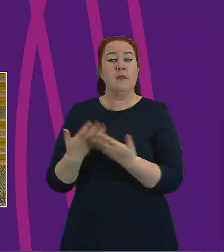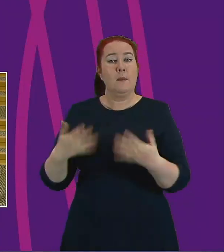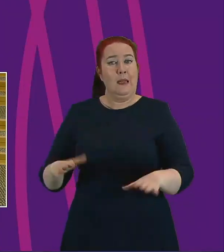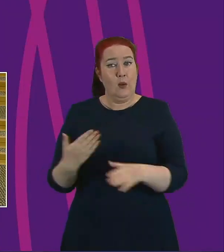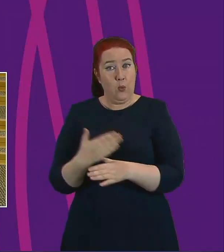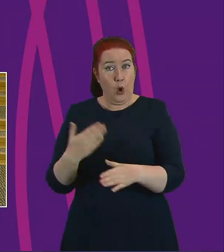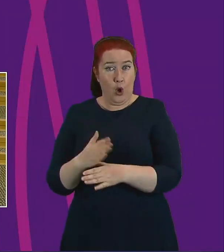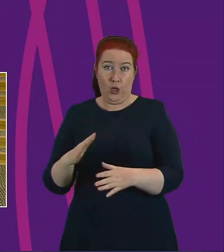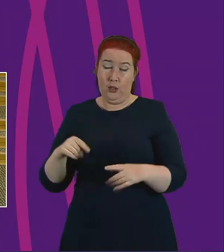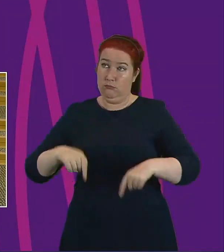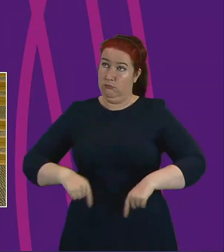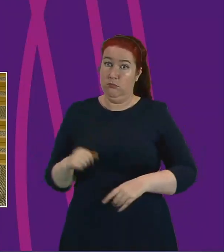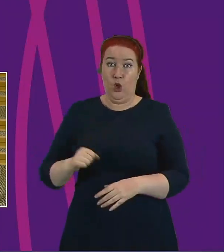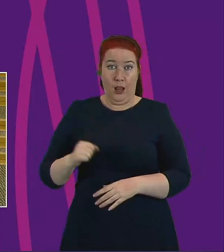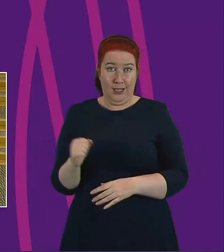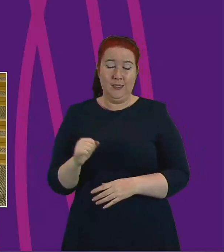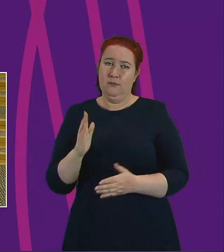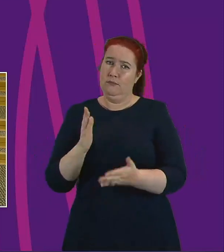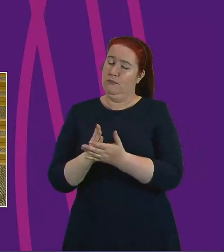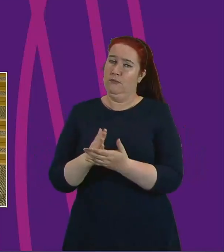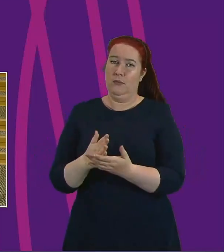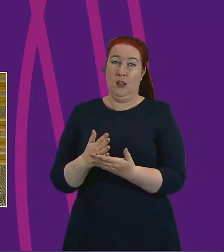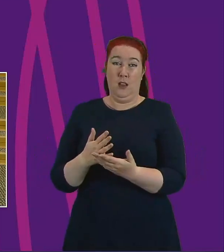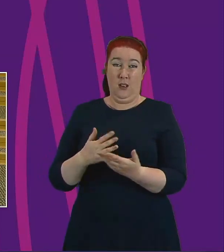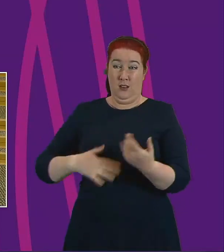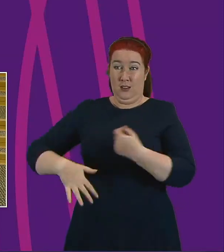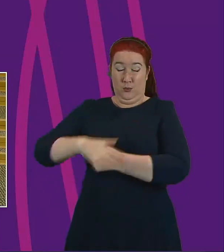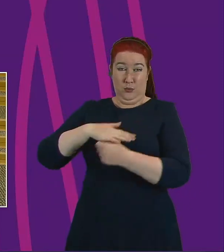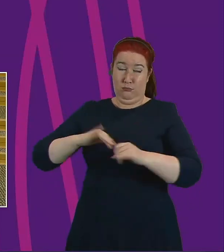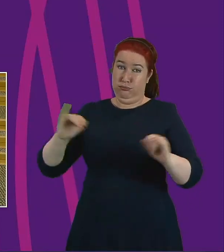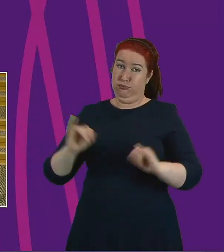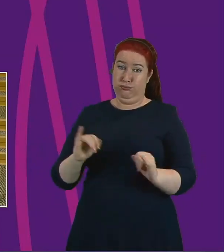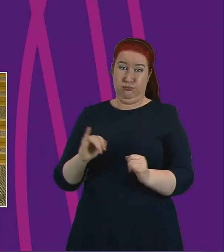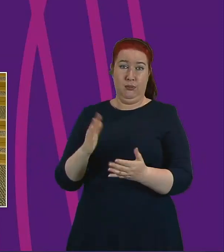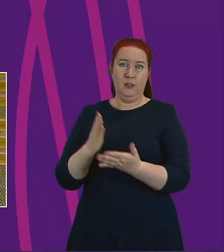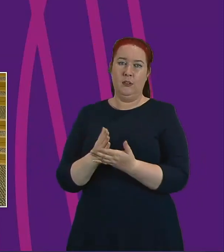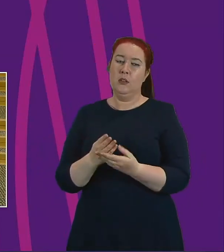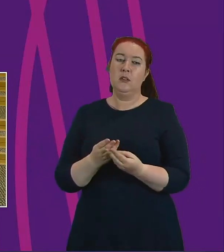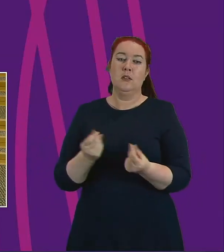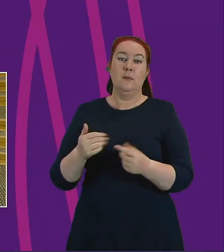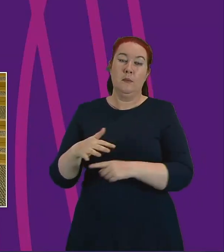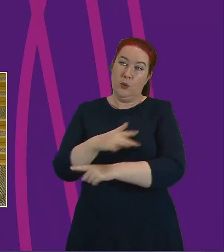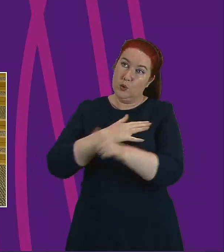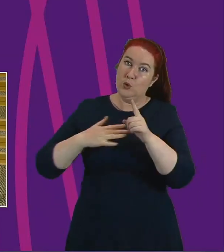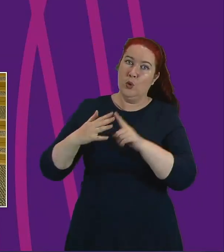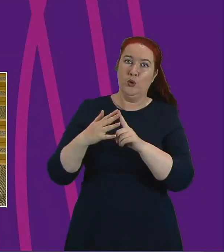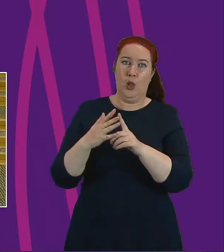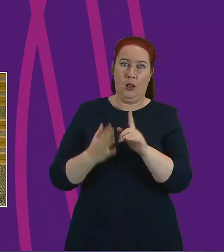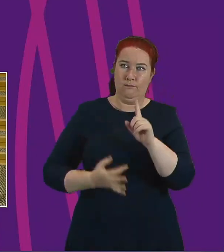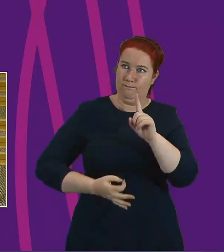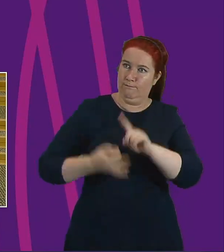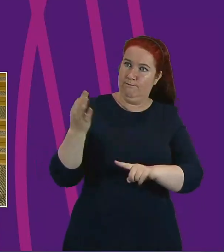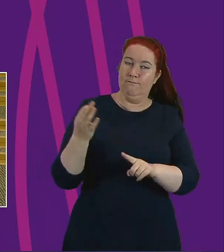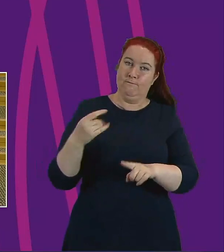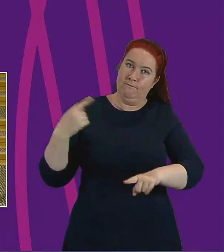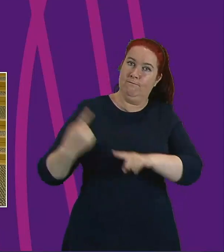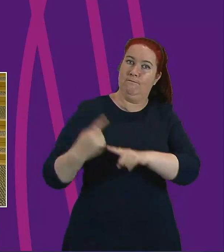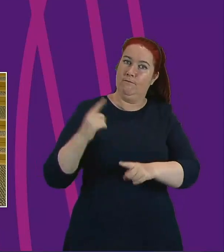against a devastating backdrop that has generated huge social gains with remarkable speed and resolve.